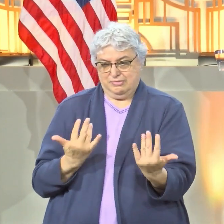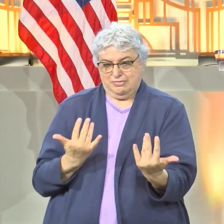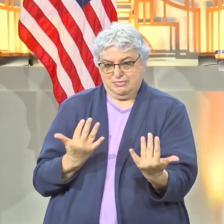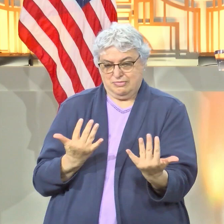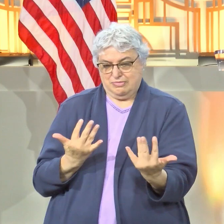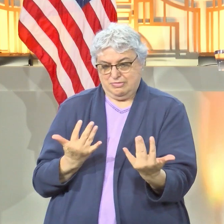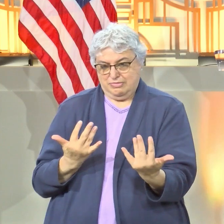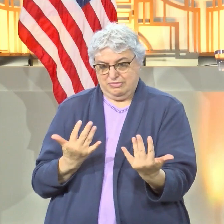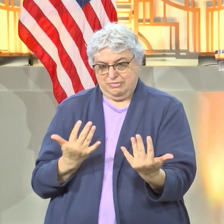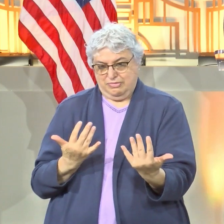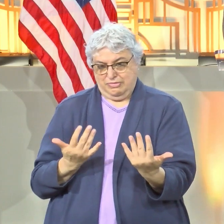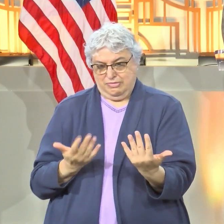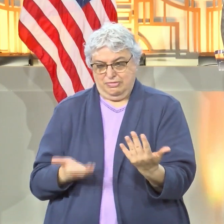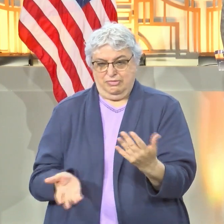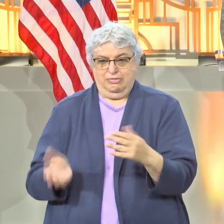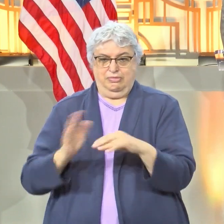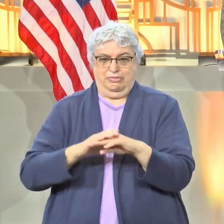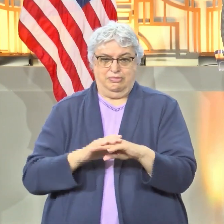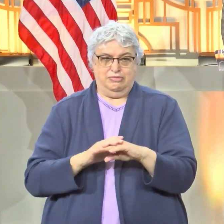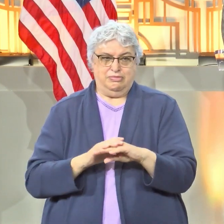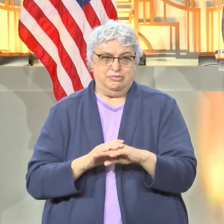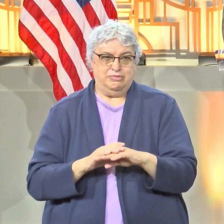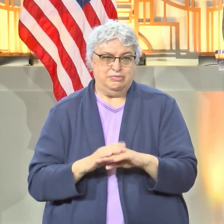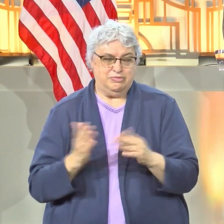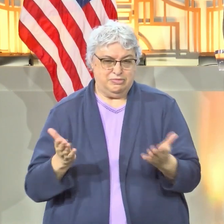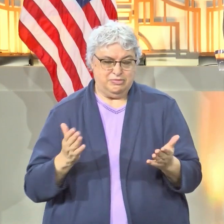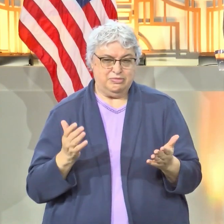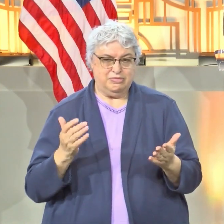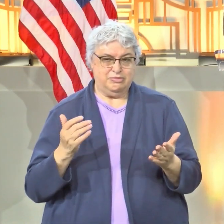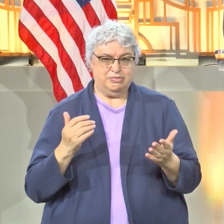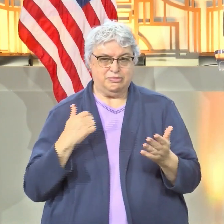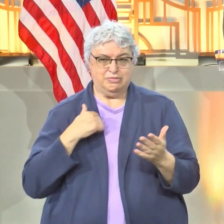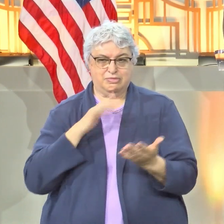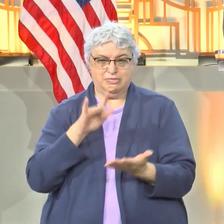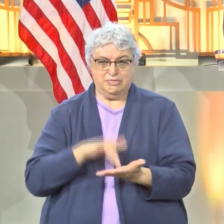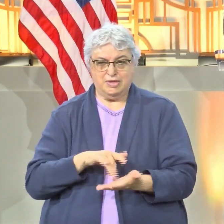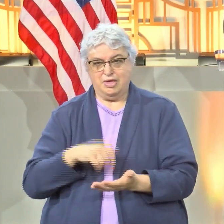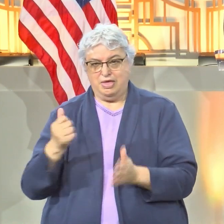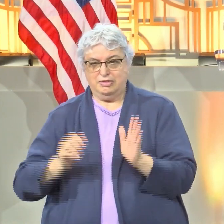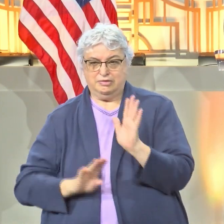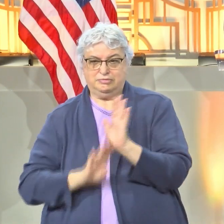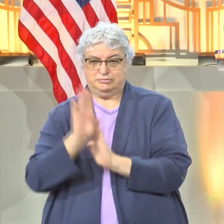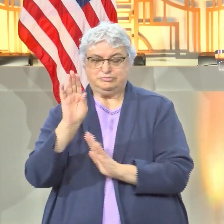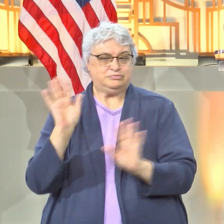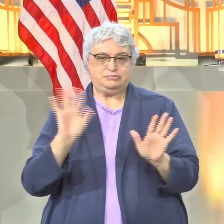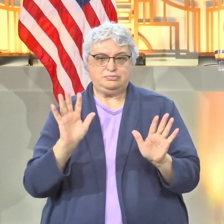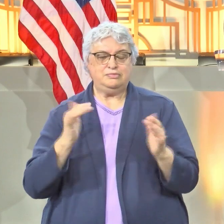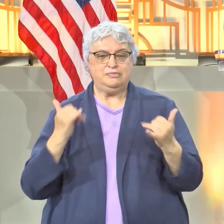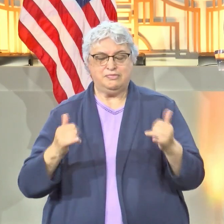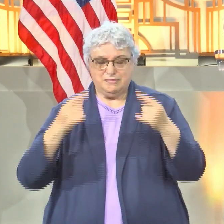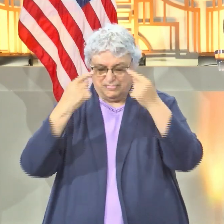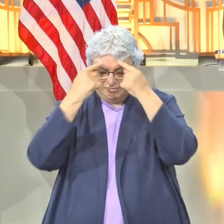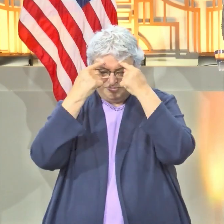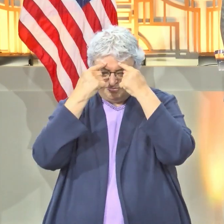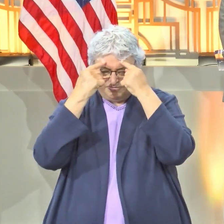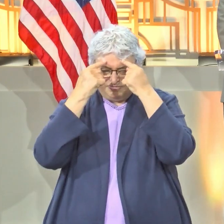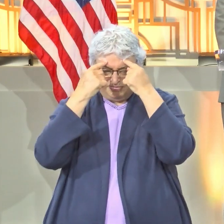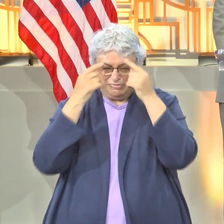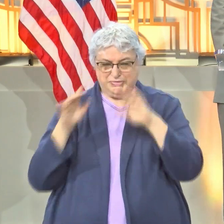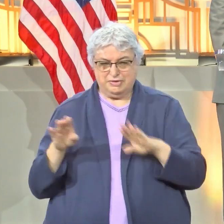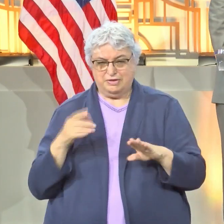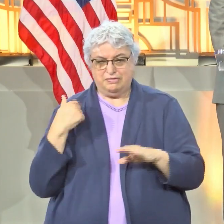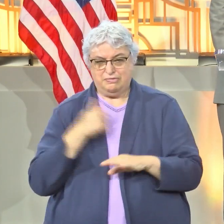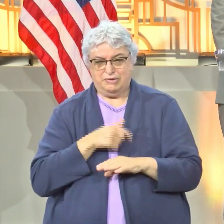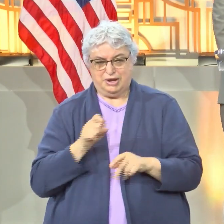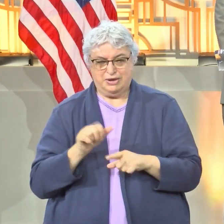let's say it is actually here and we we are in the midst of another surge let's let's be mindful of the behavior that